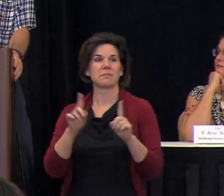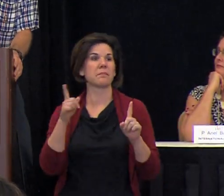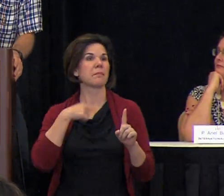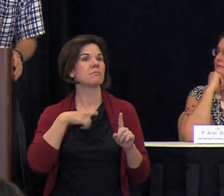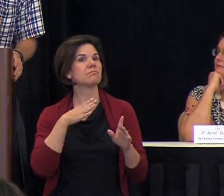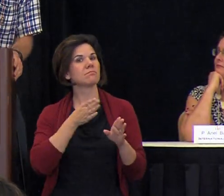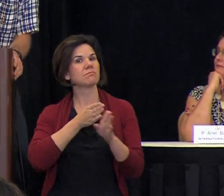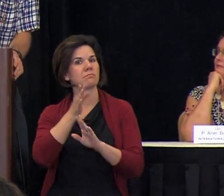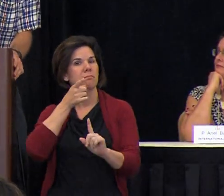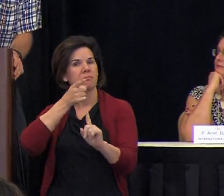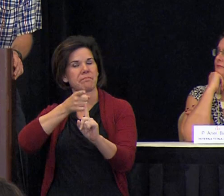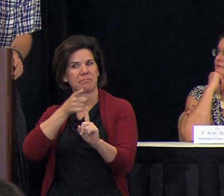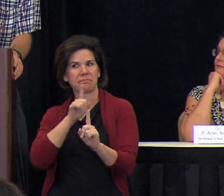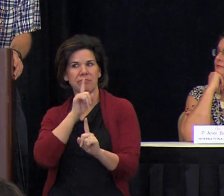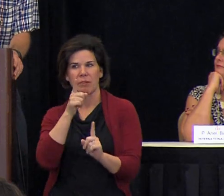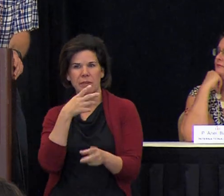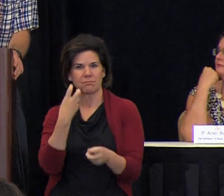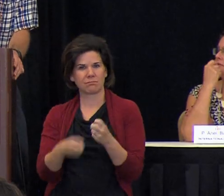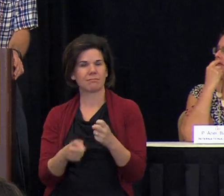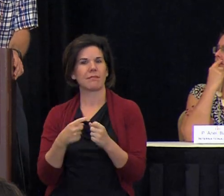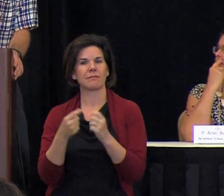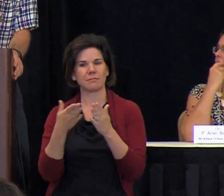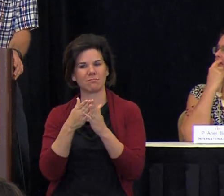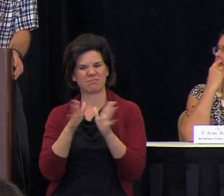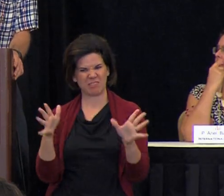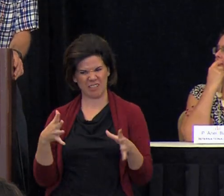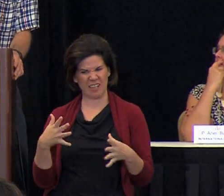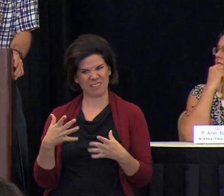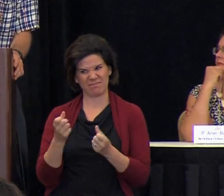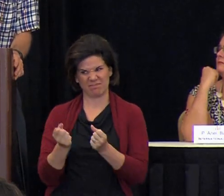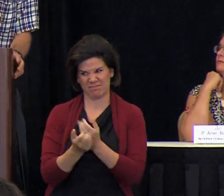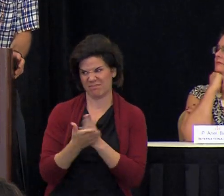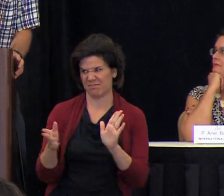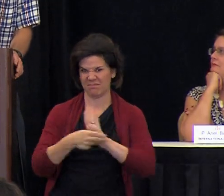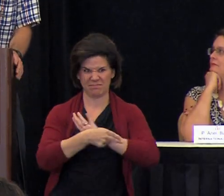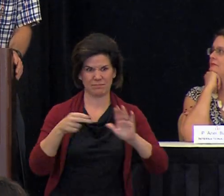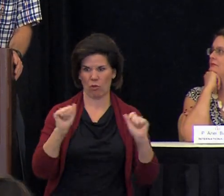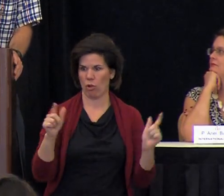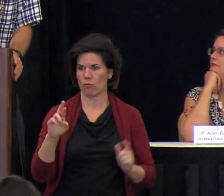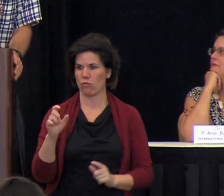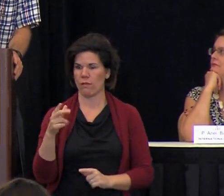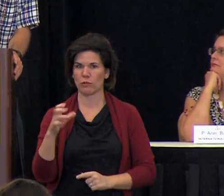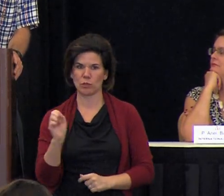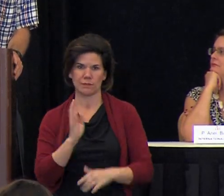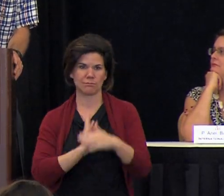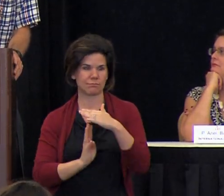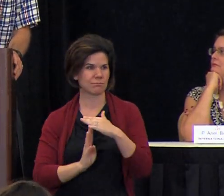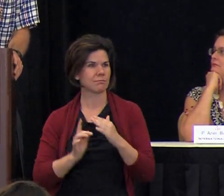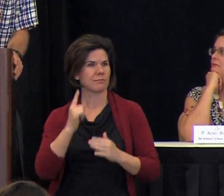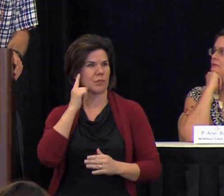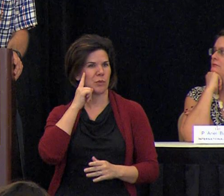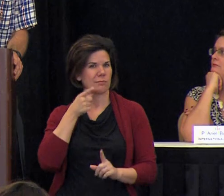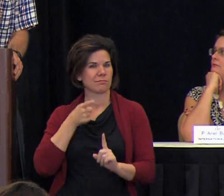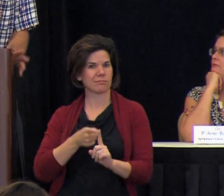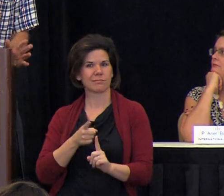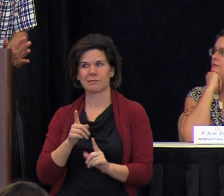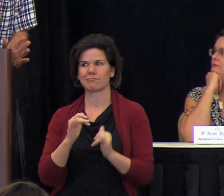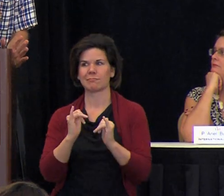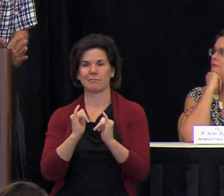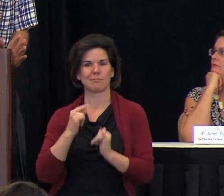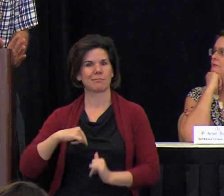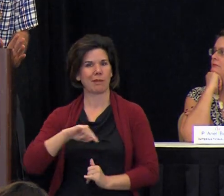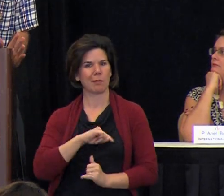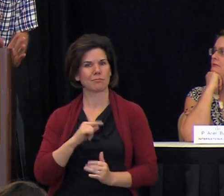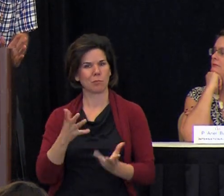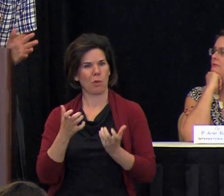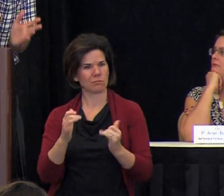one of my main messages is that it's really hard to generalize about refugees and immigrants because i think when you get down to it they're just like us they want the same